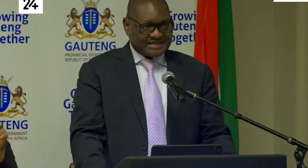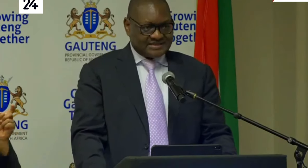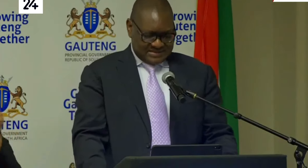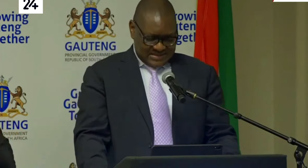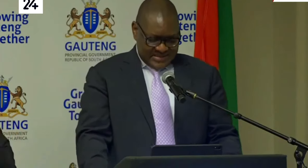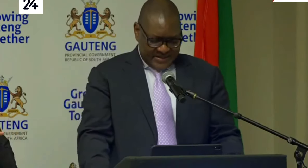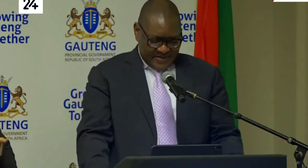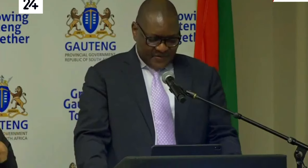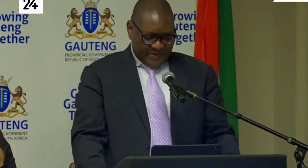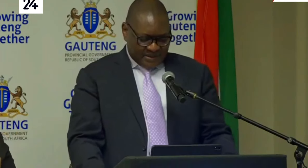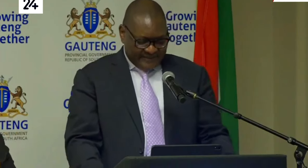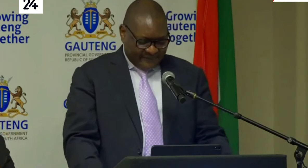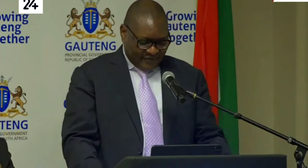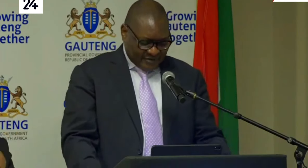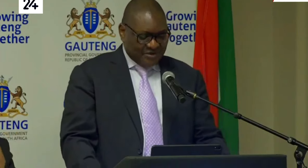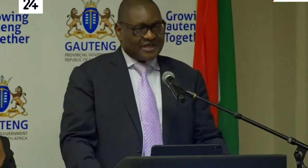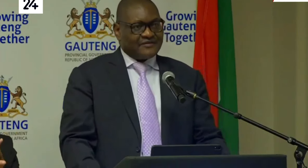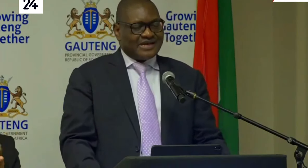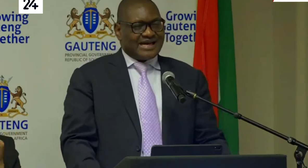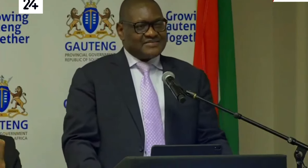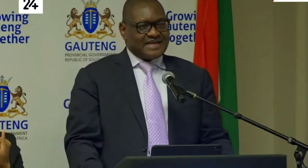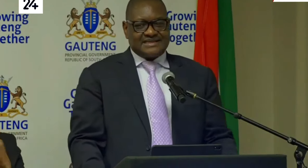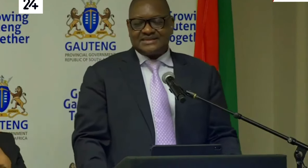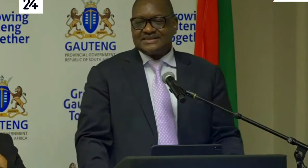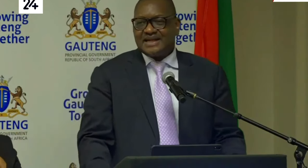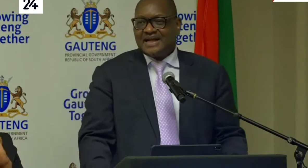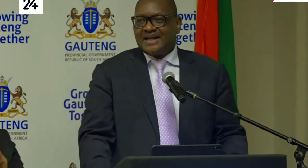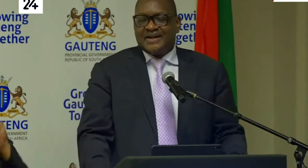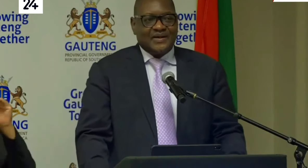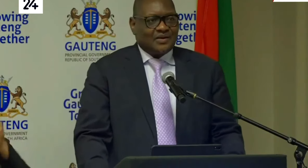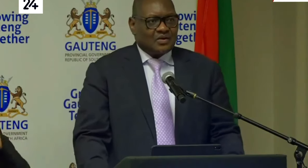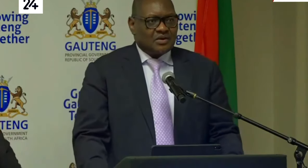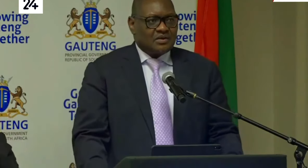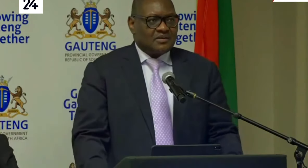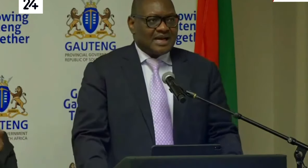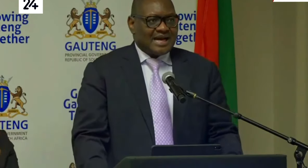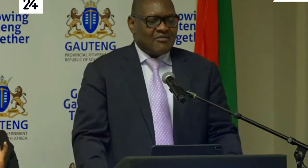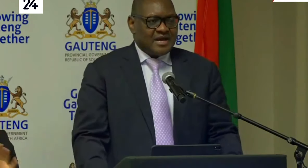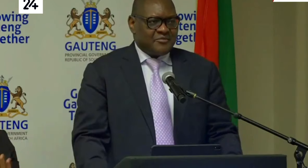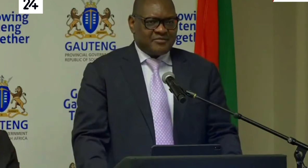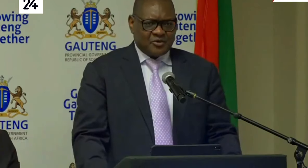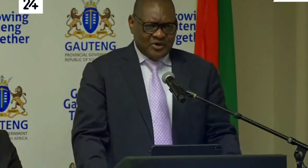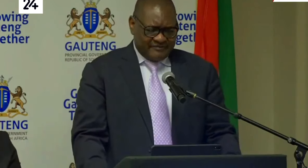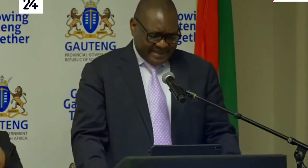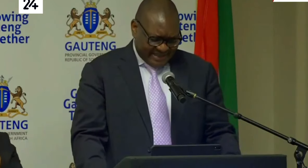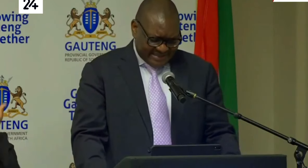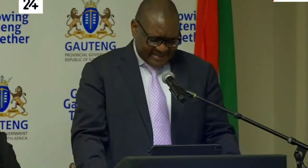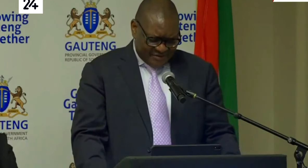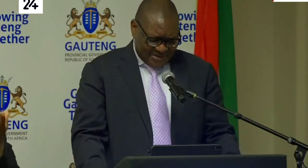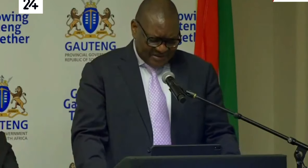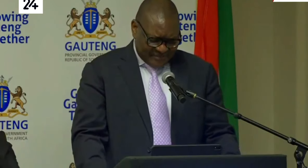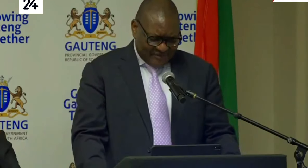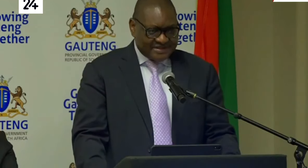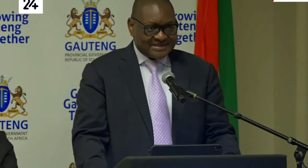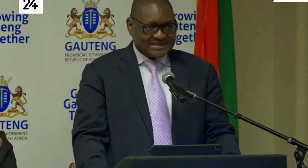population. We will therefore also give you an update on how many people we have been reaching